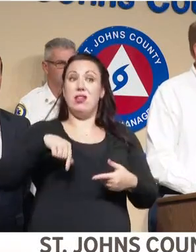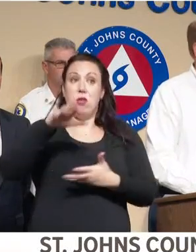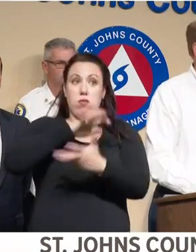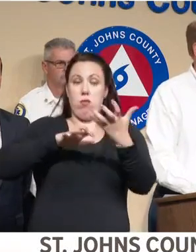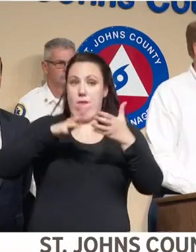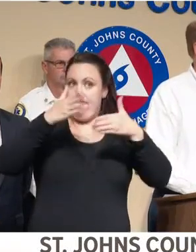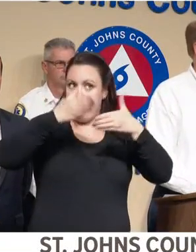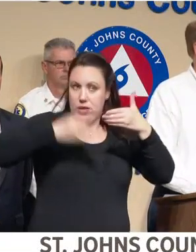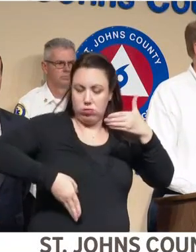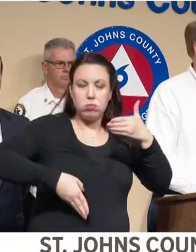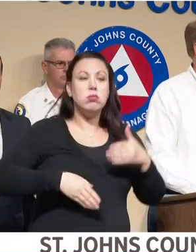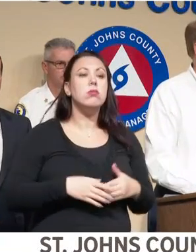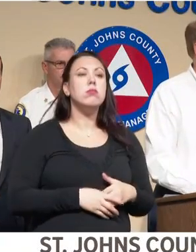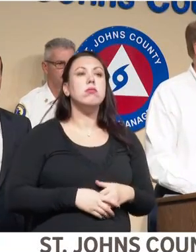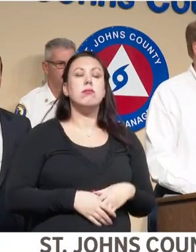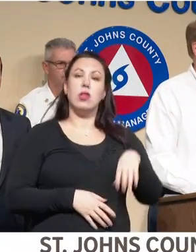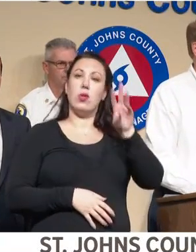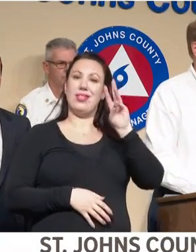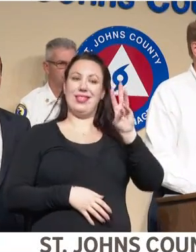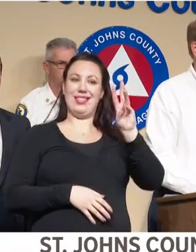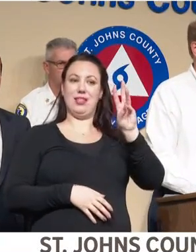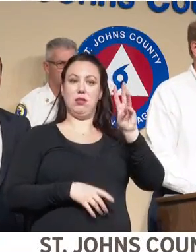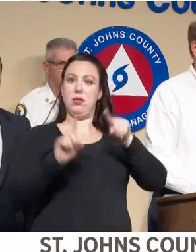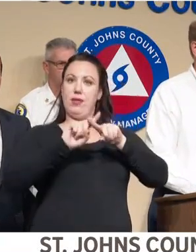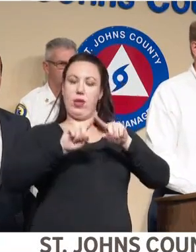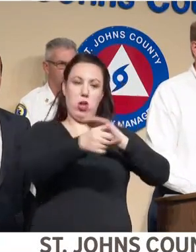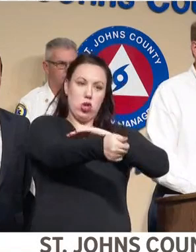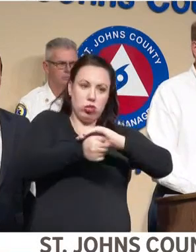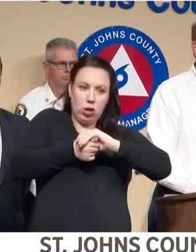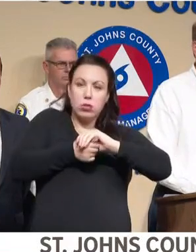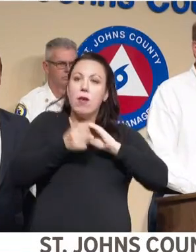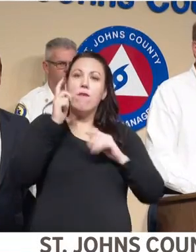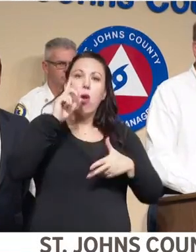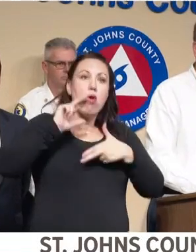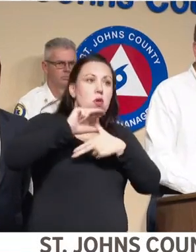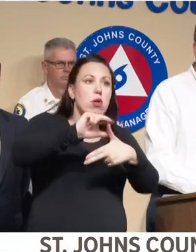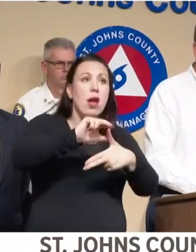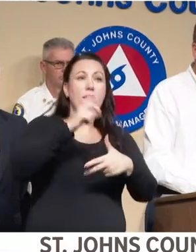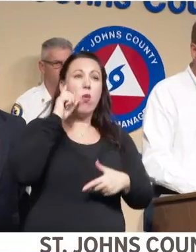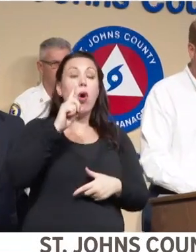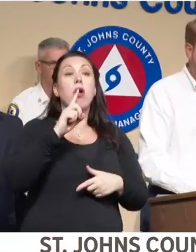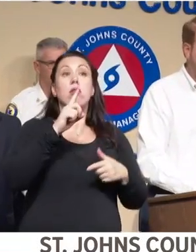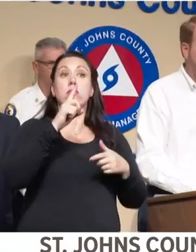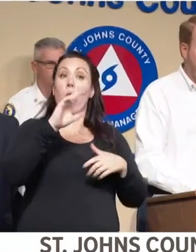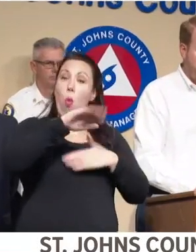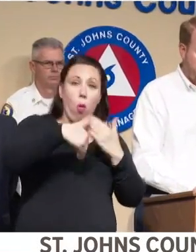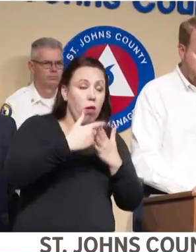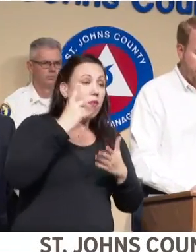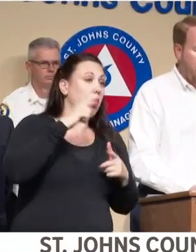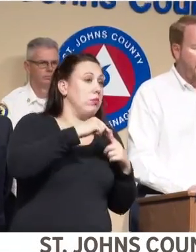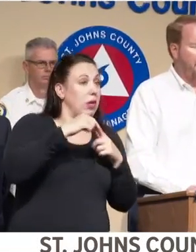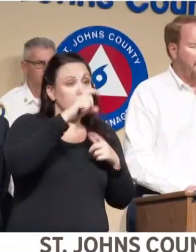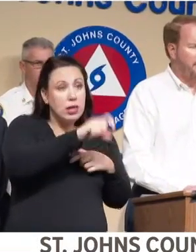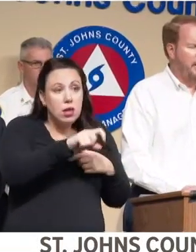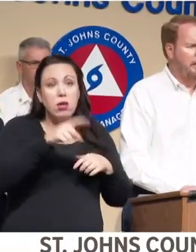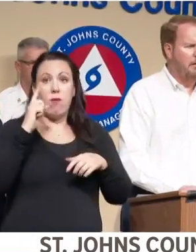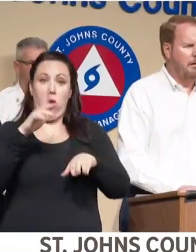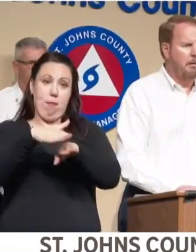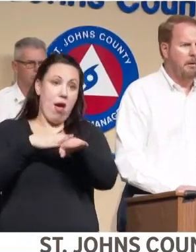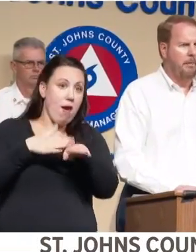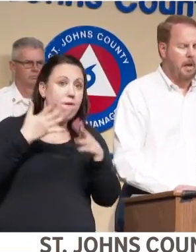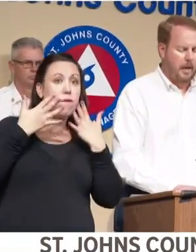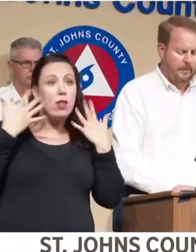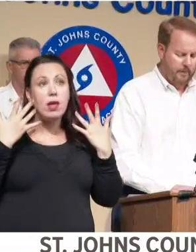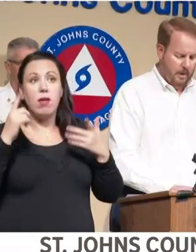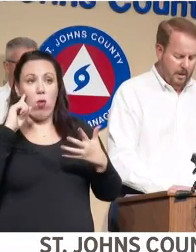There are six hurricane shelters open for special need populations and pet-friendly populations and they